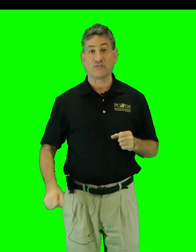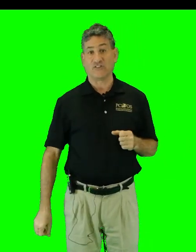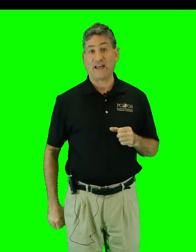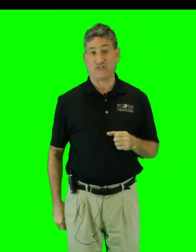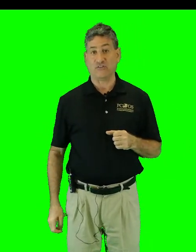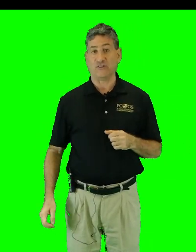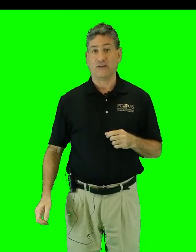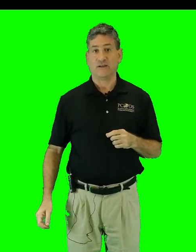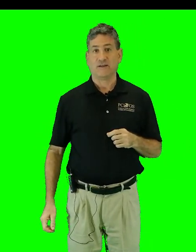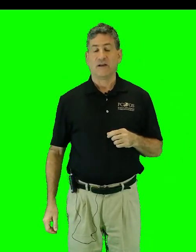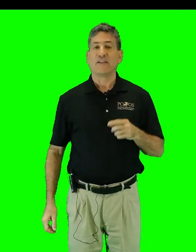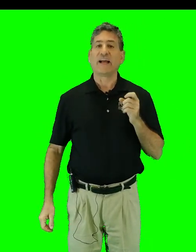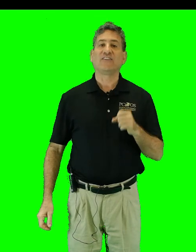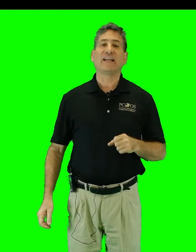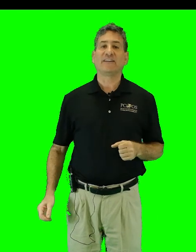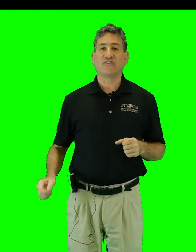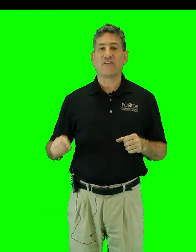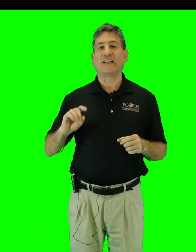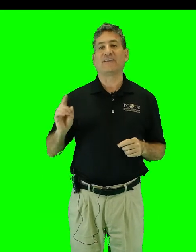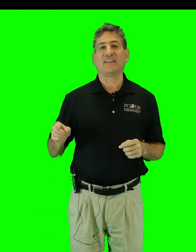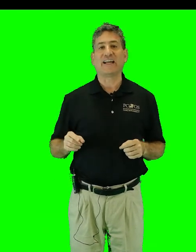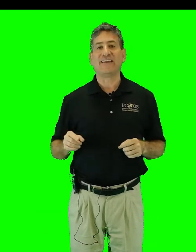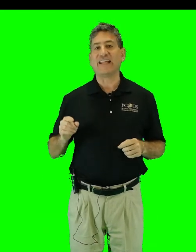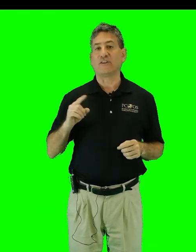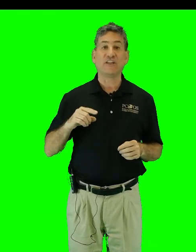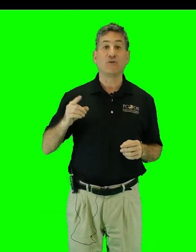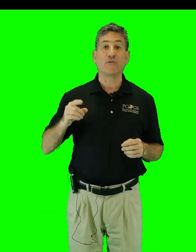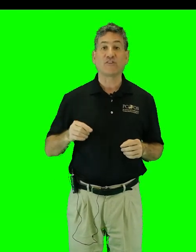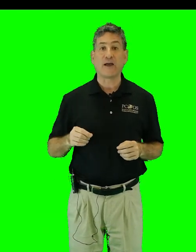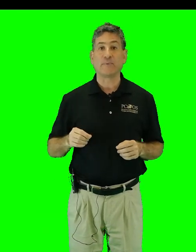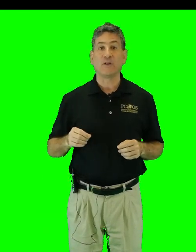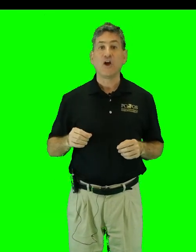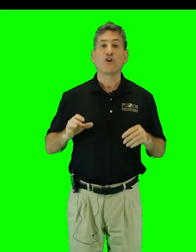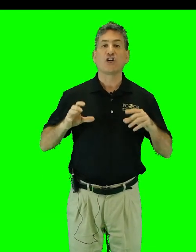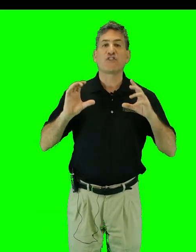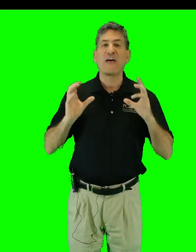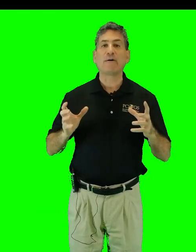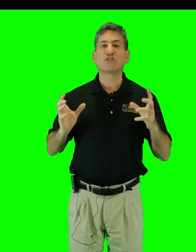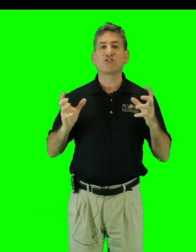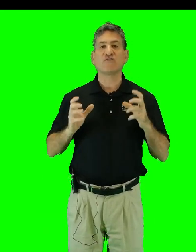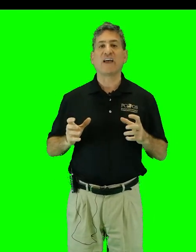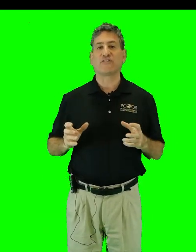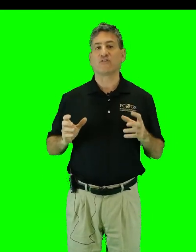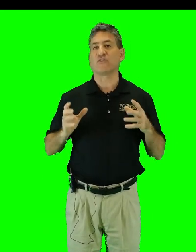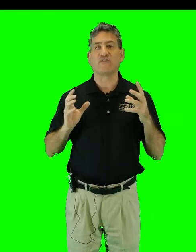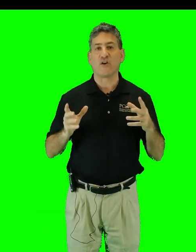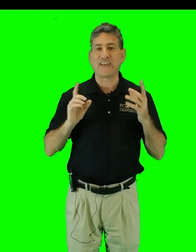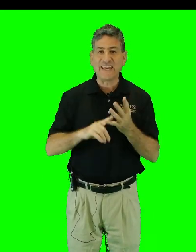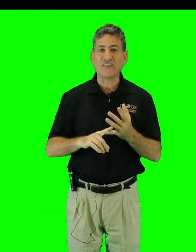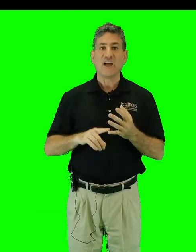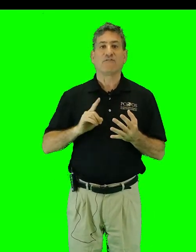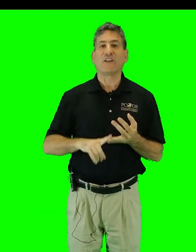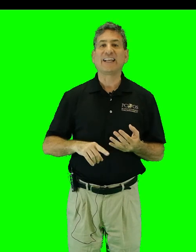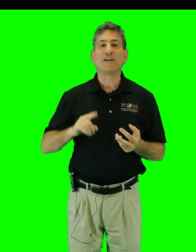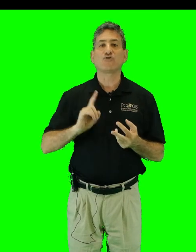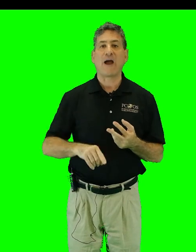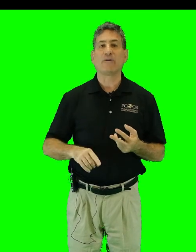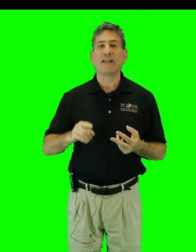disasters. The 1997-1998 El Nino, for example, caused thousands of deaths from severe heat, flooding, drought, and